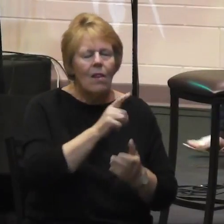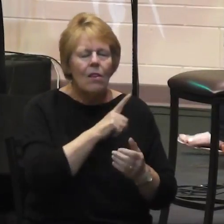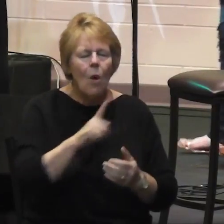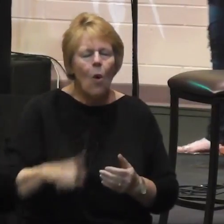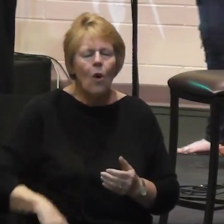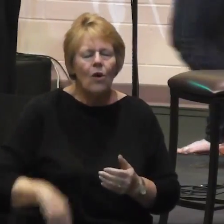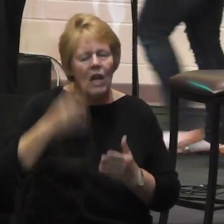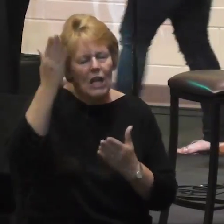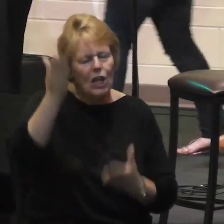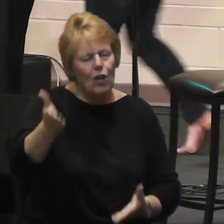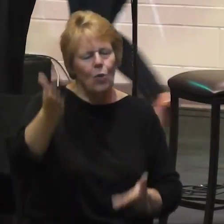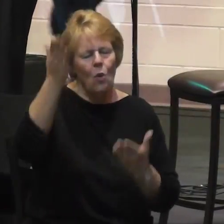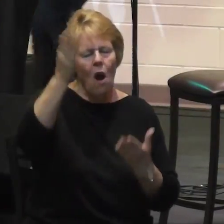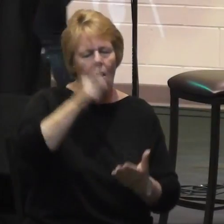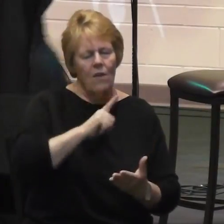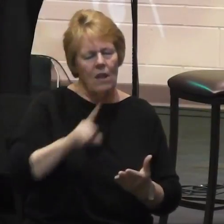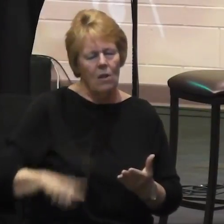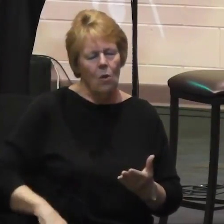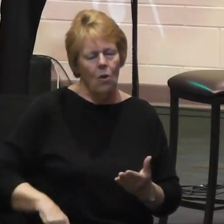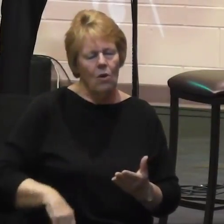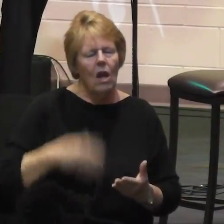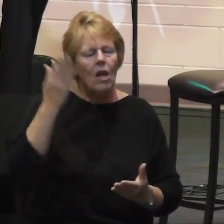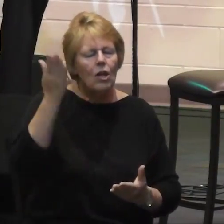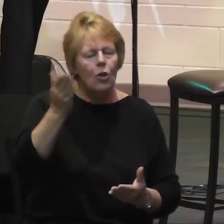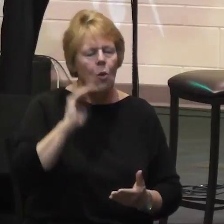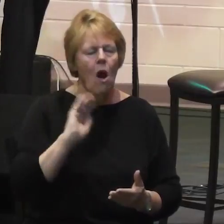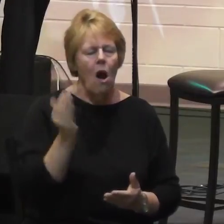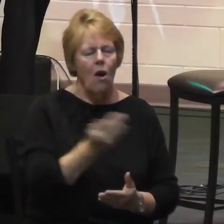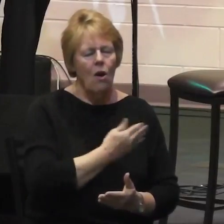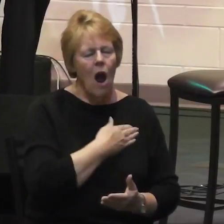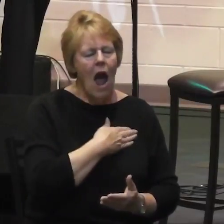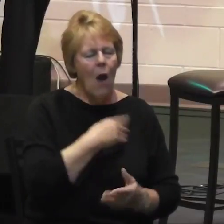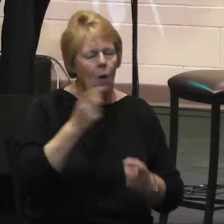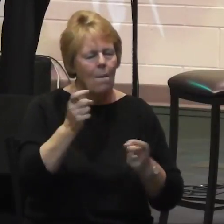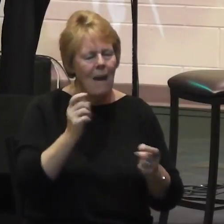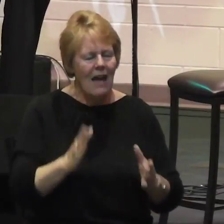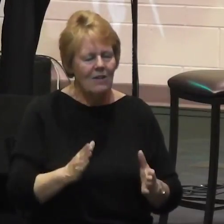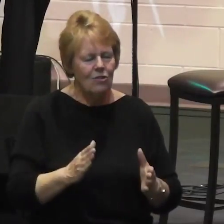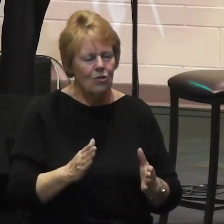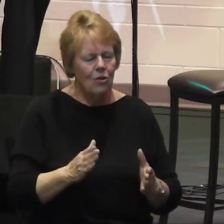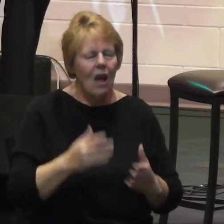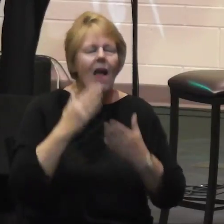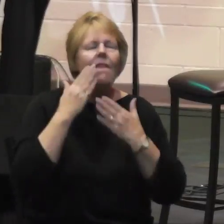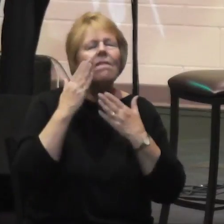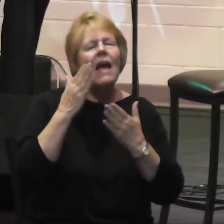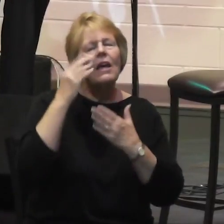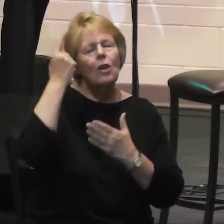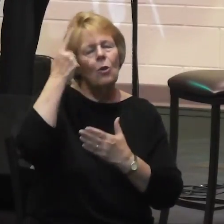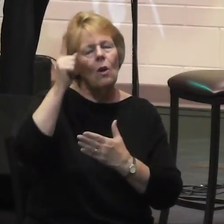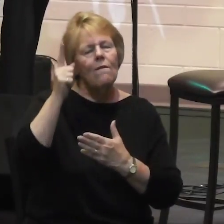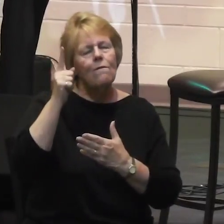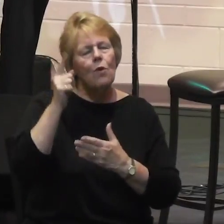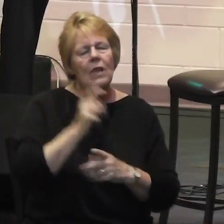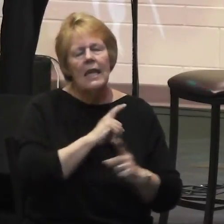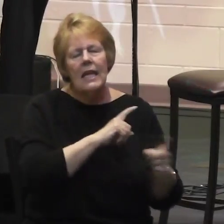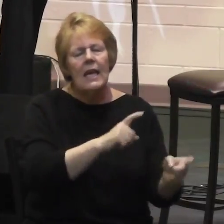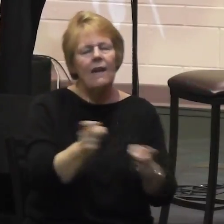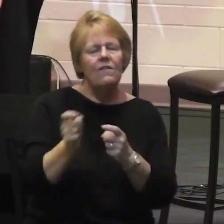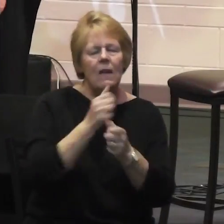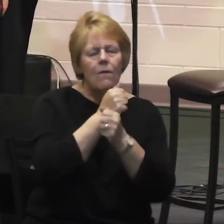you are our master. Thank you for the gifts that you have blessed the church with.